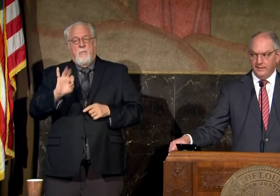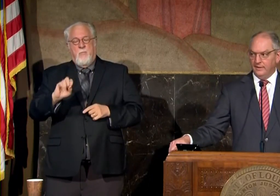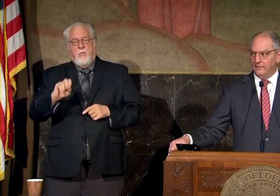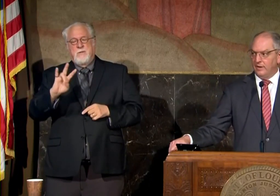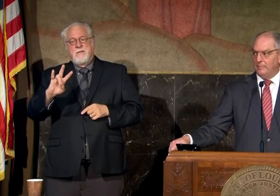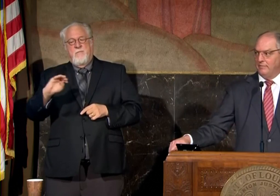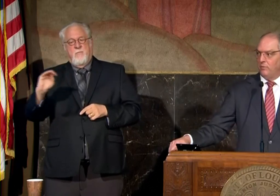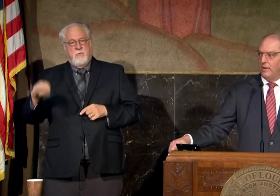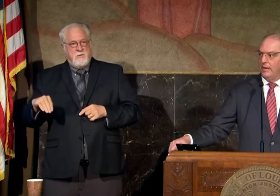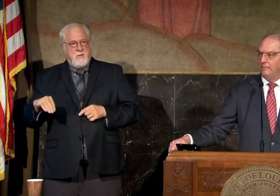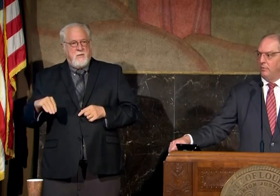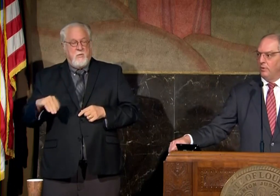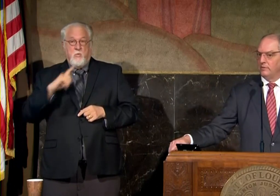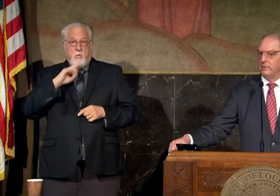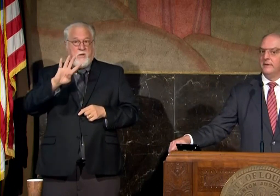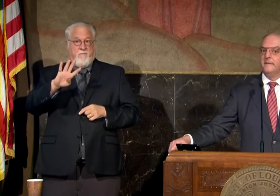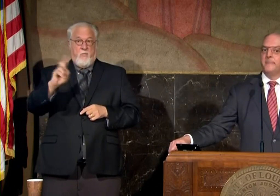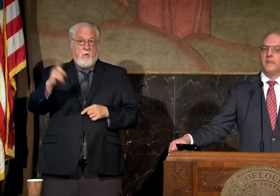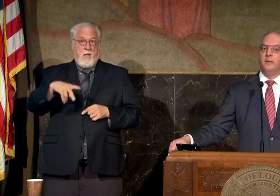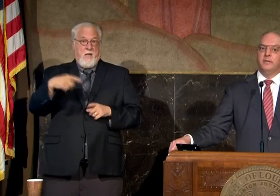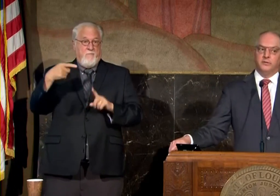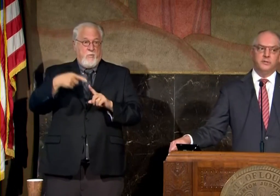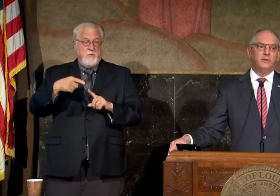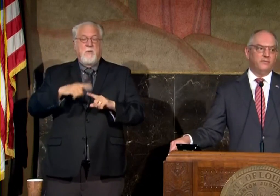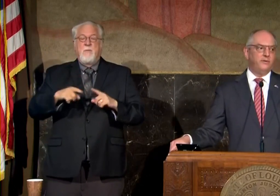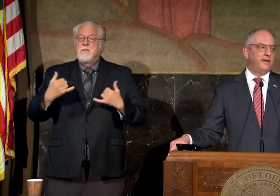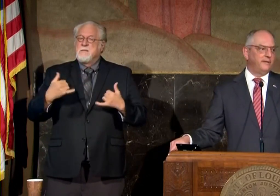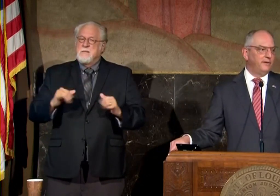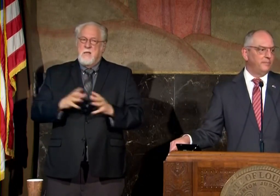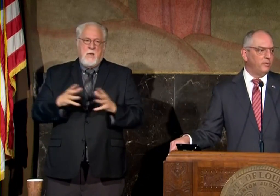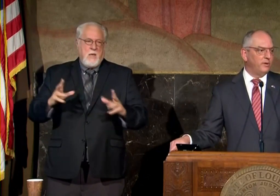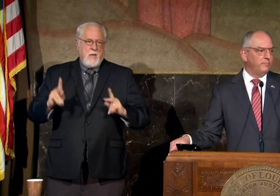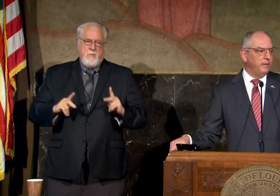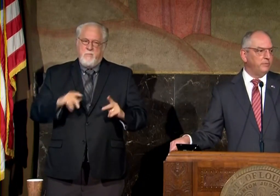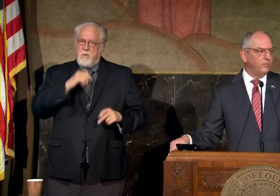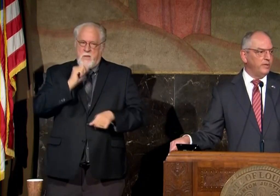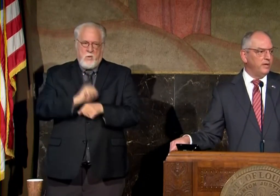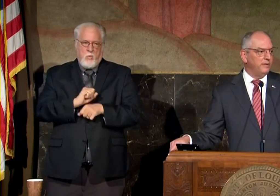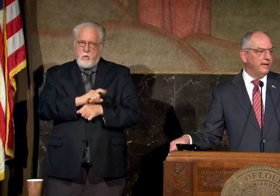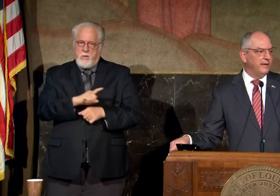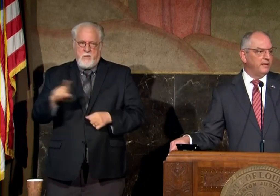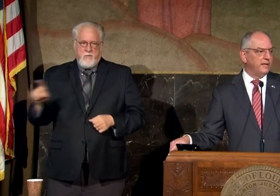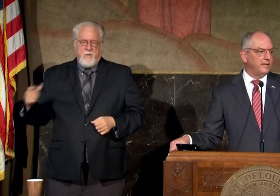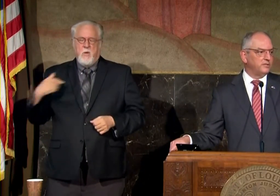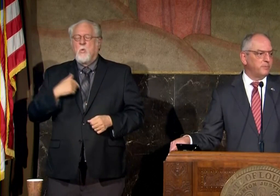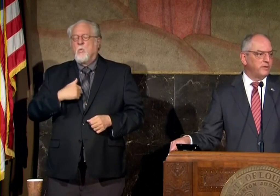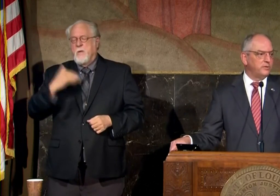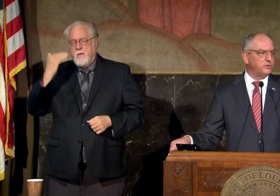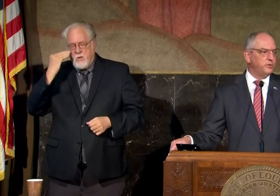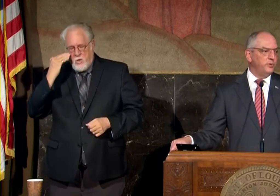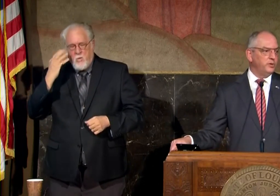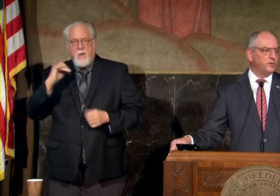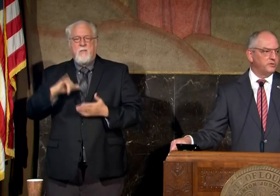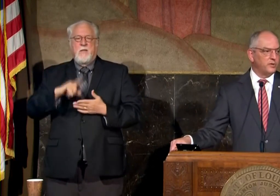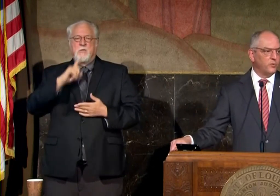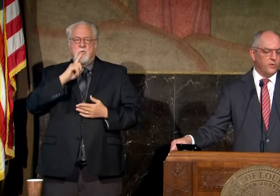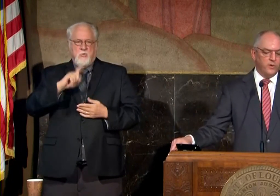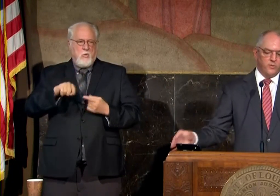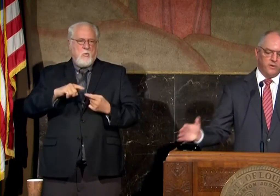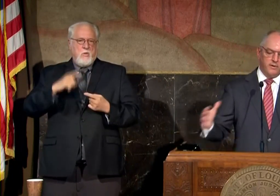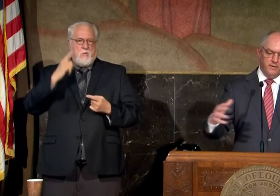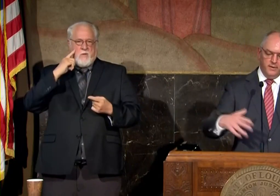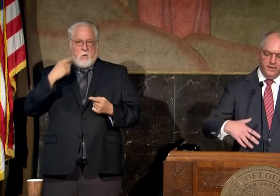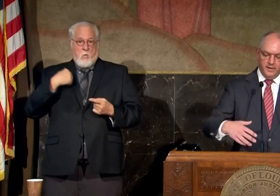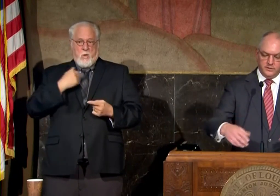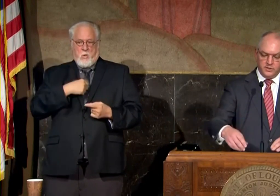percent it dropped by four and a half points but there's still an awful lot of unemployed people we know that and that's especially true when you consider where